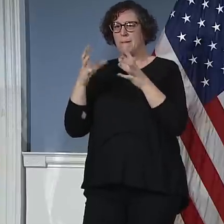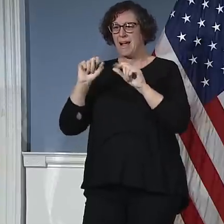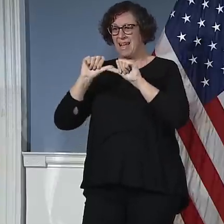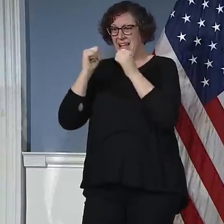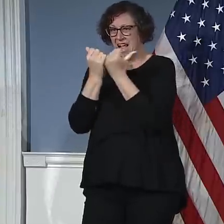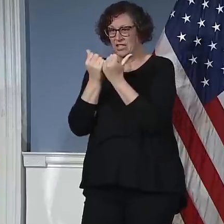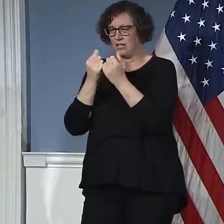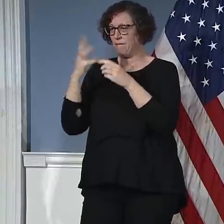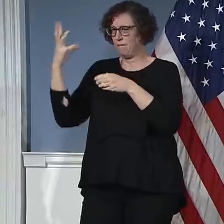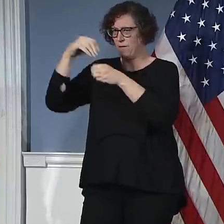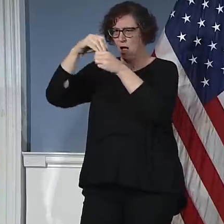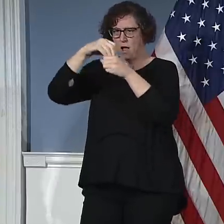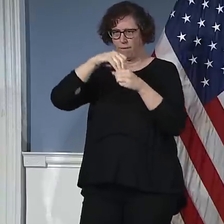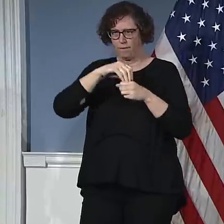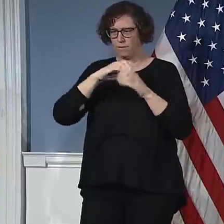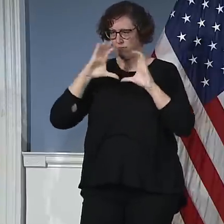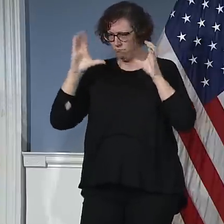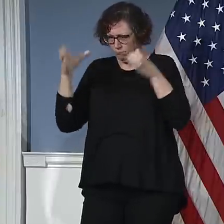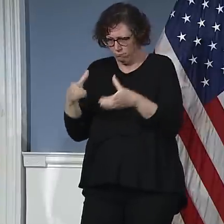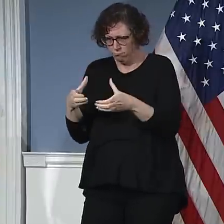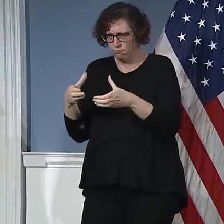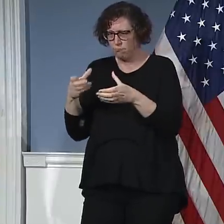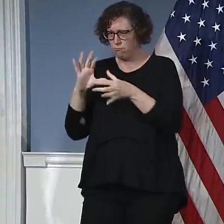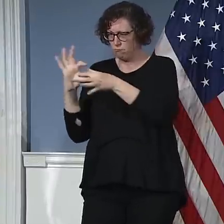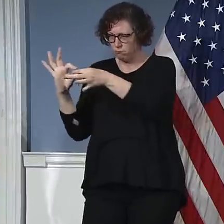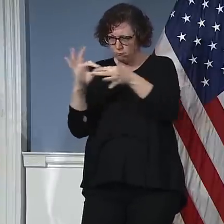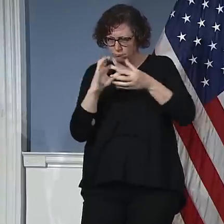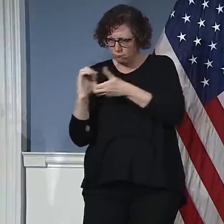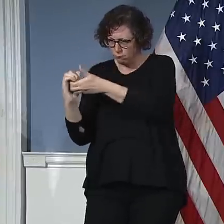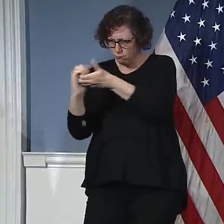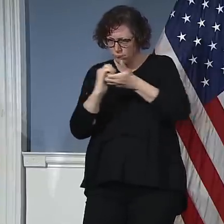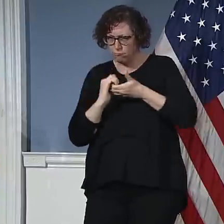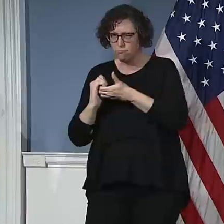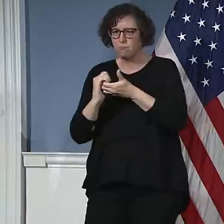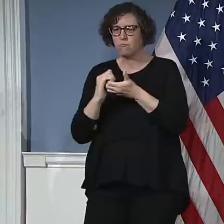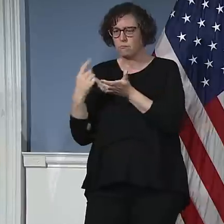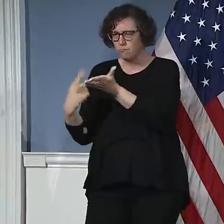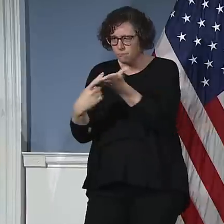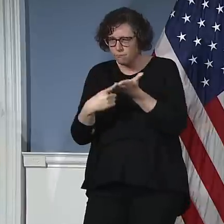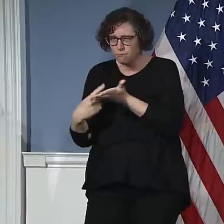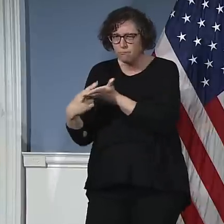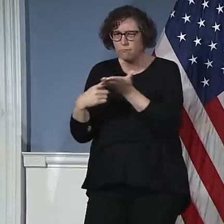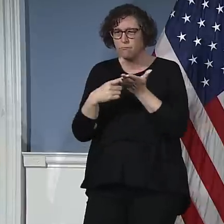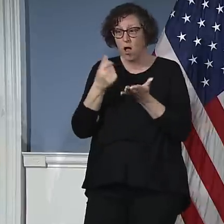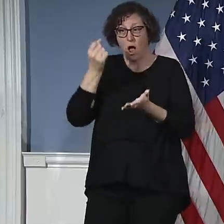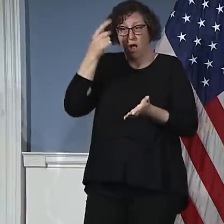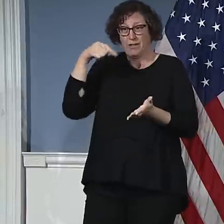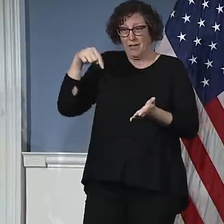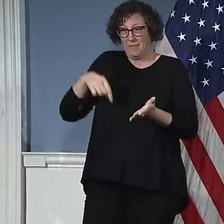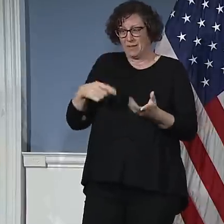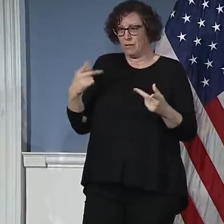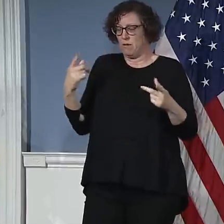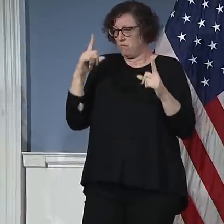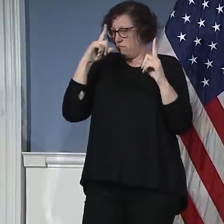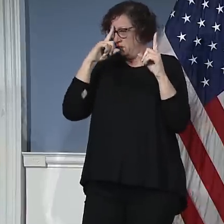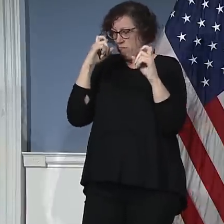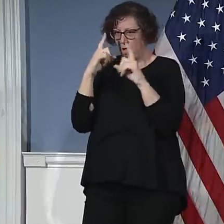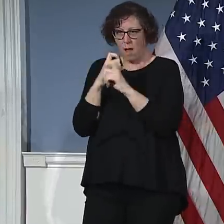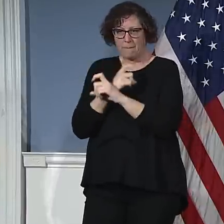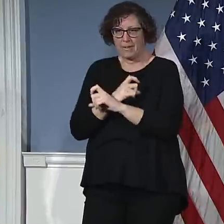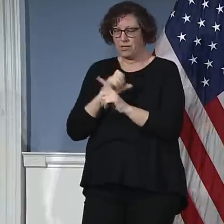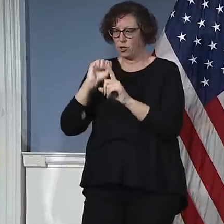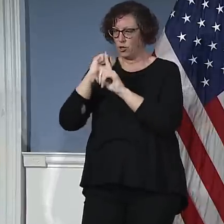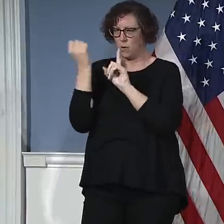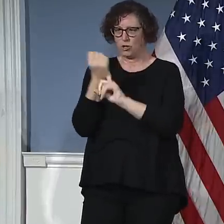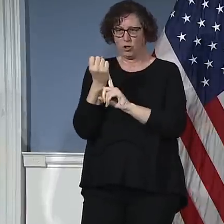It is a very complicated dynamic. It's one we've literally never dealt with before, any of us. But I'm listening